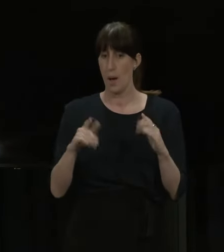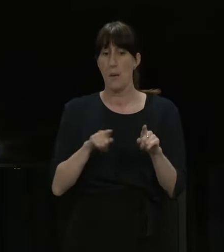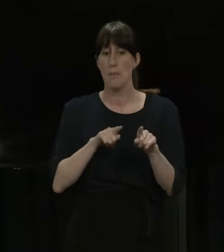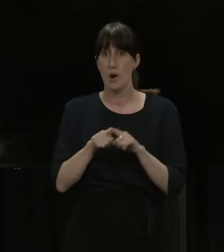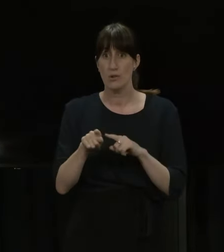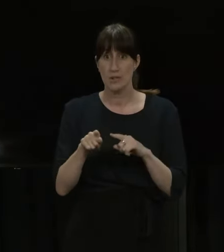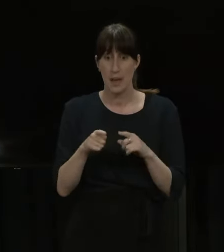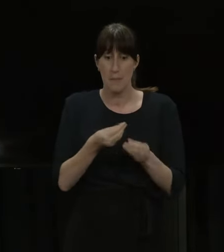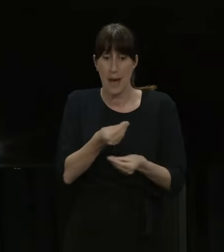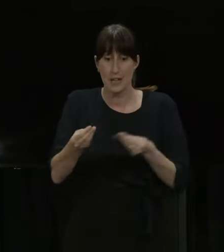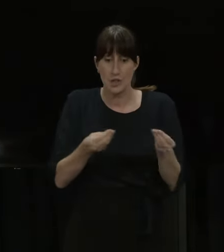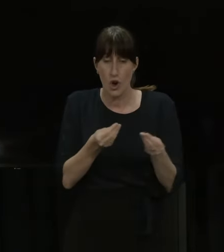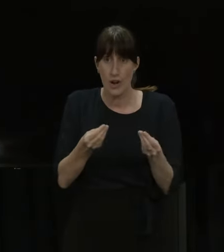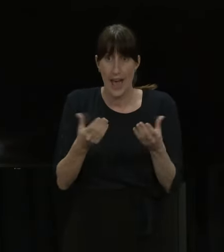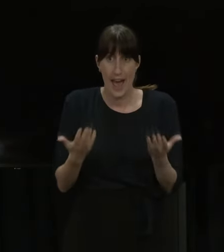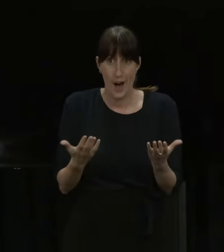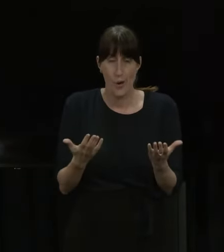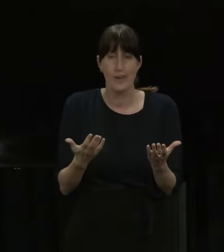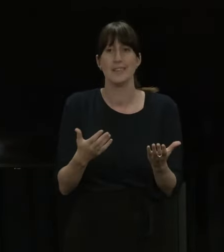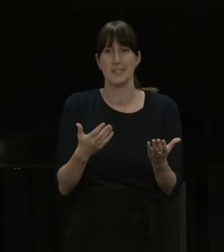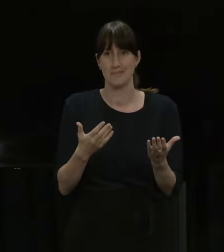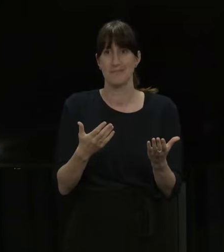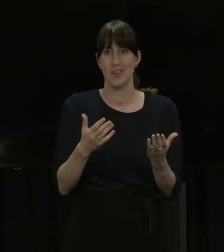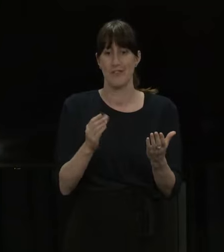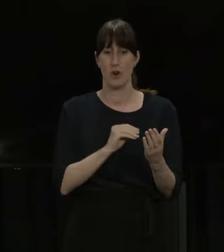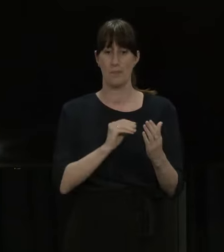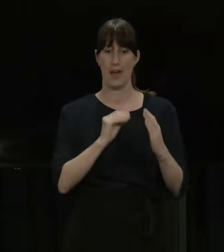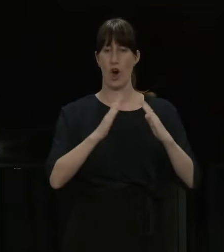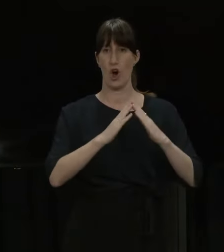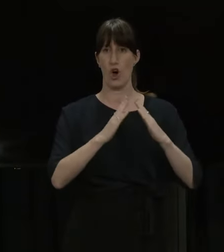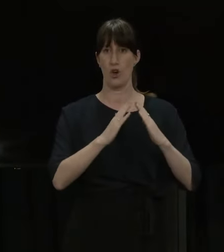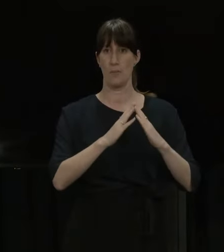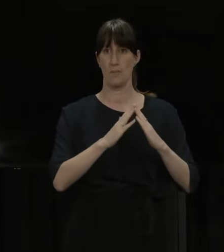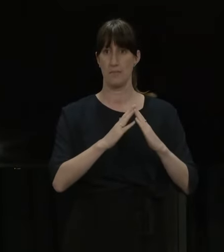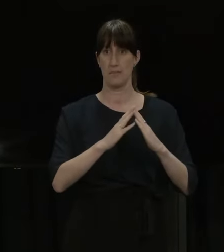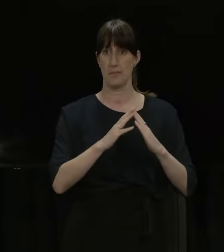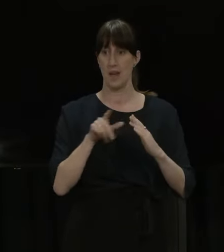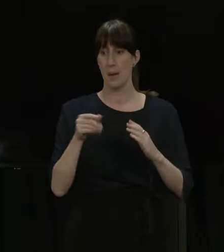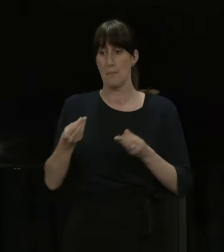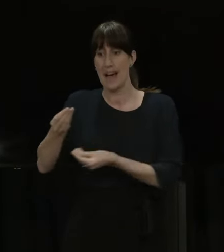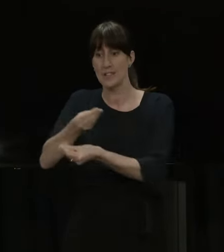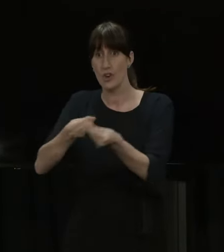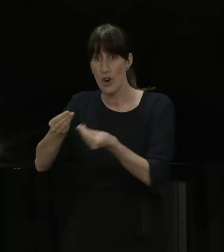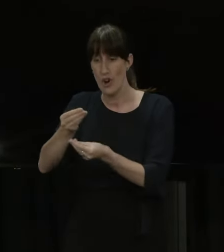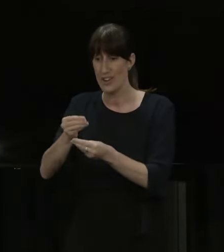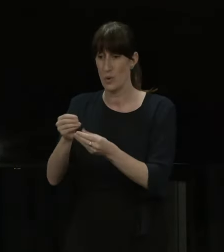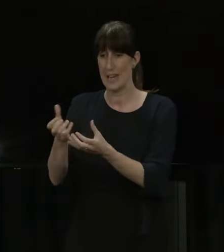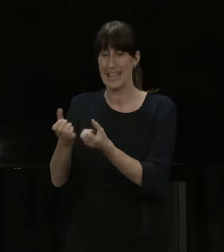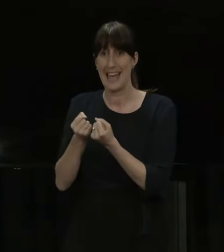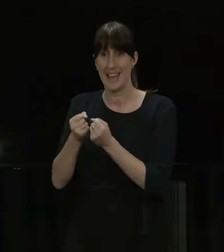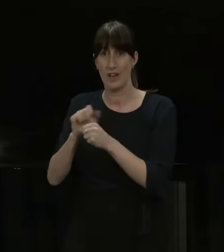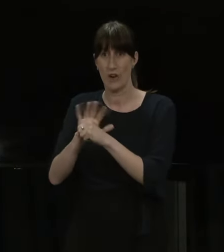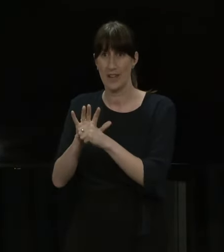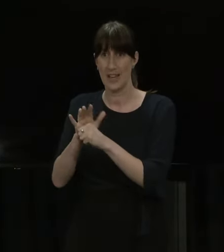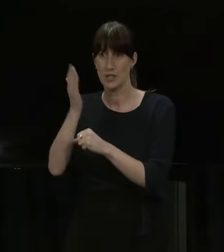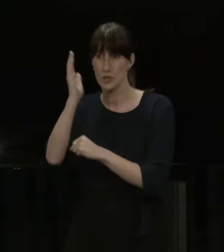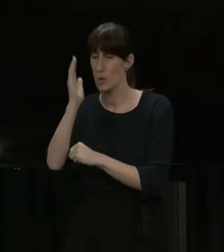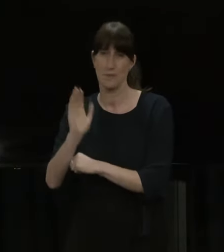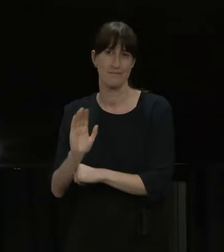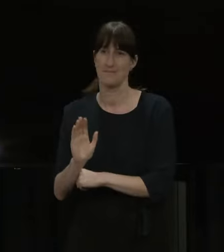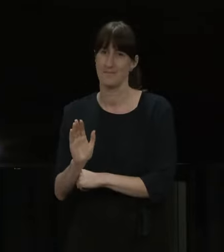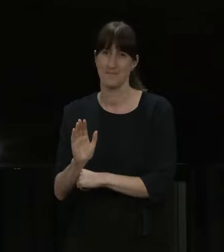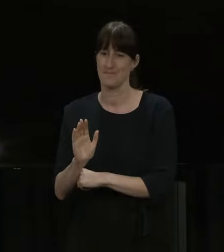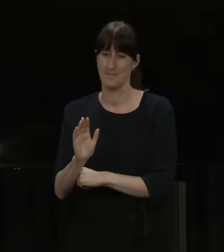household transmission, they're not from transmission in ECE or school settings. And so the risk to